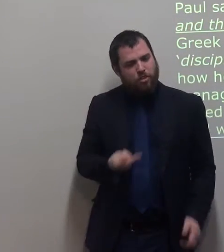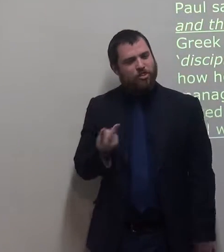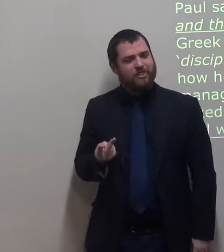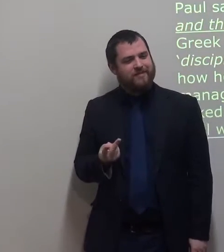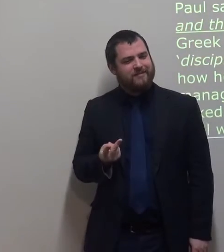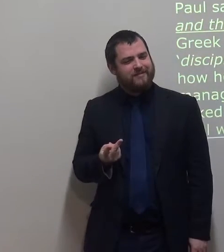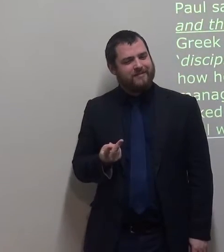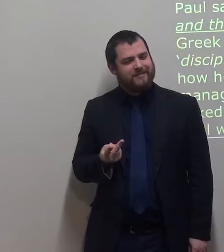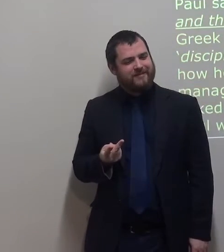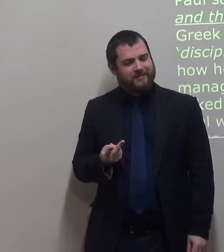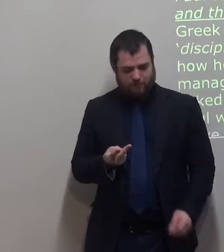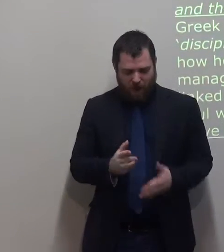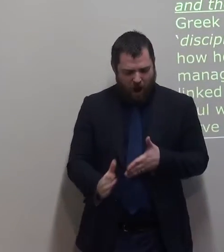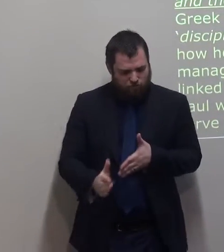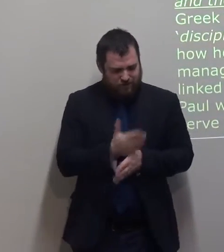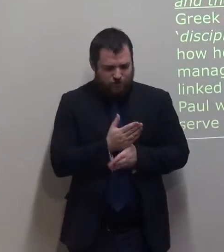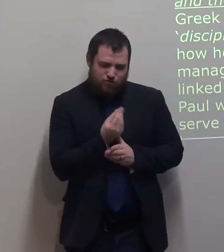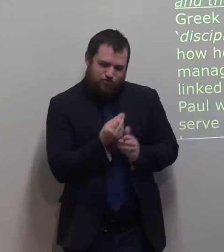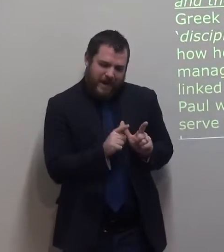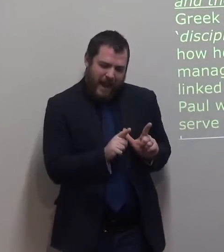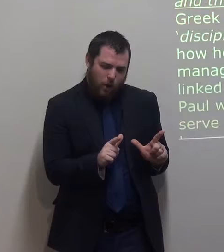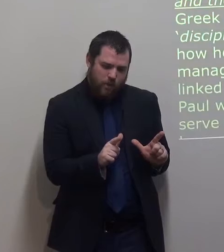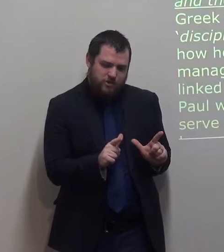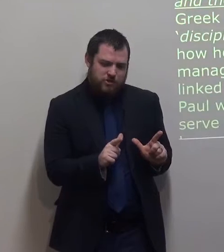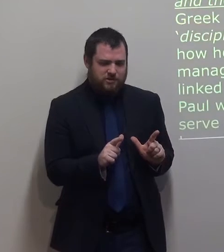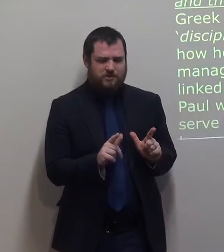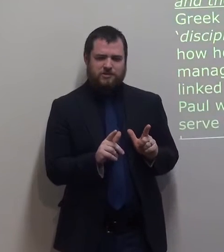The original Greek words mean training or discipline.